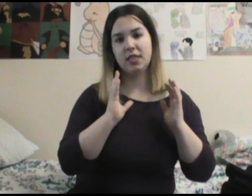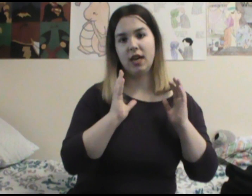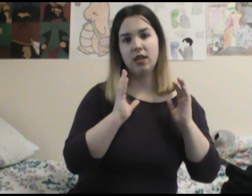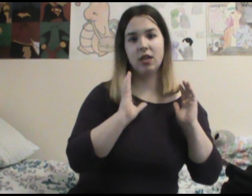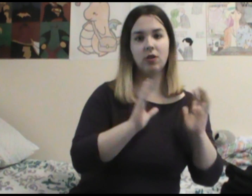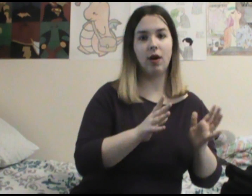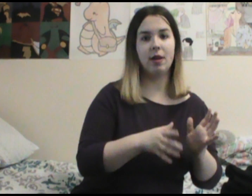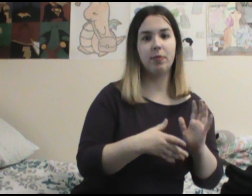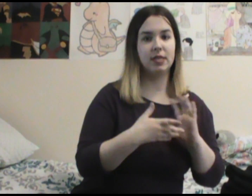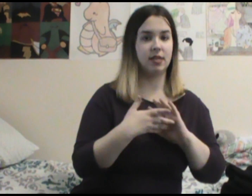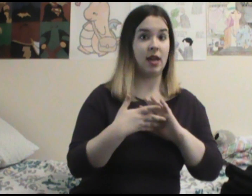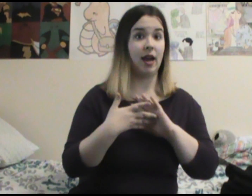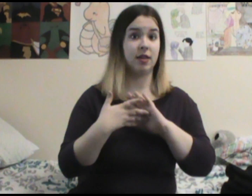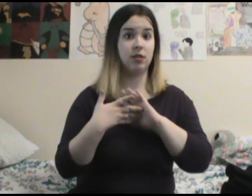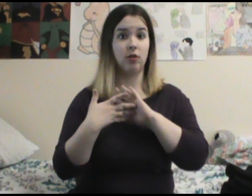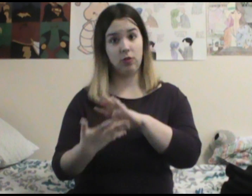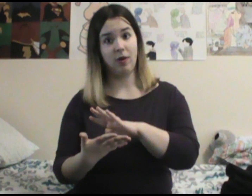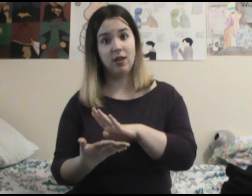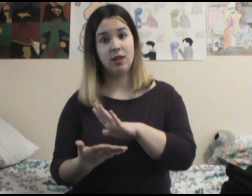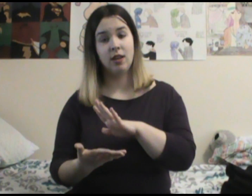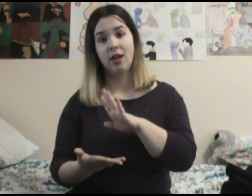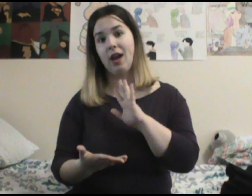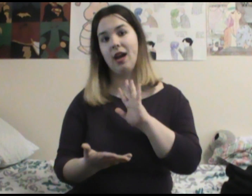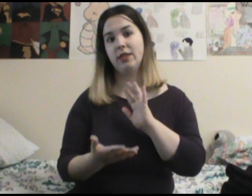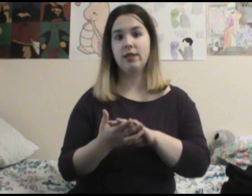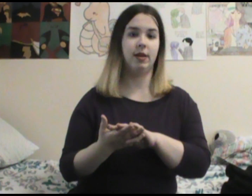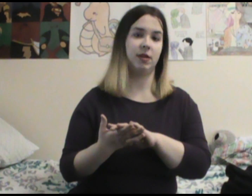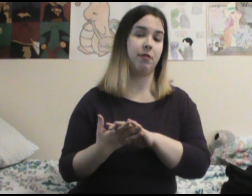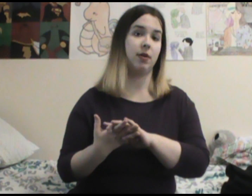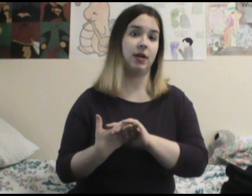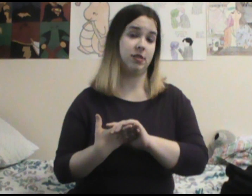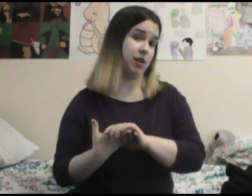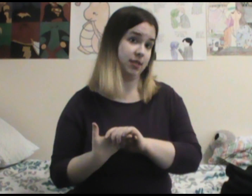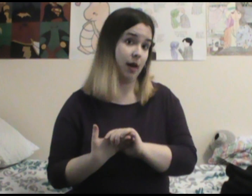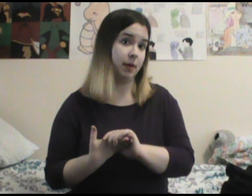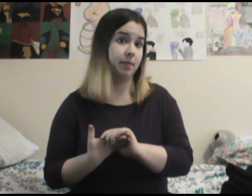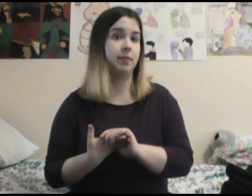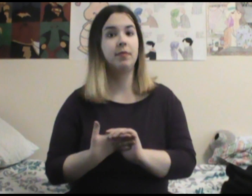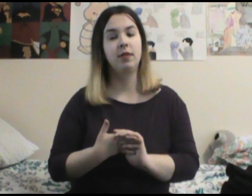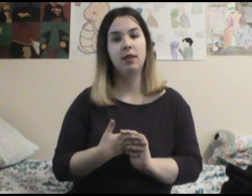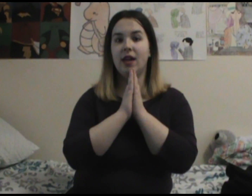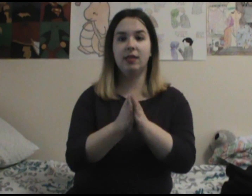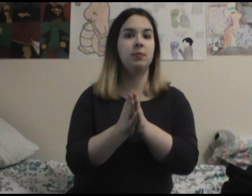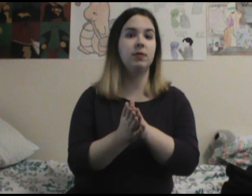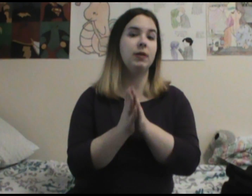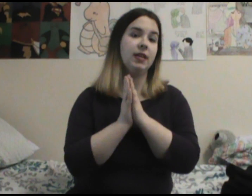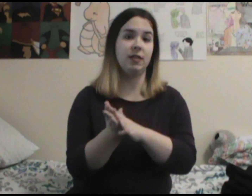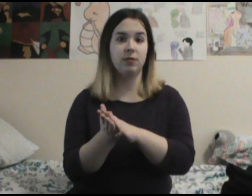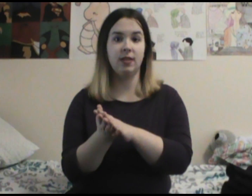that Grodd brings the attack to Earth-1 and the team must find a way to try and stop him. And this was a really interesting